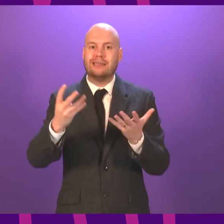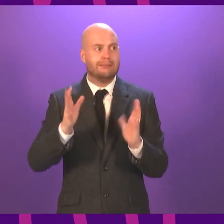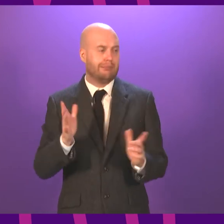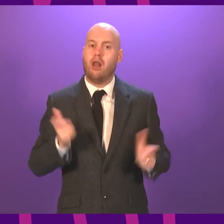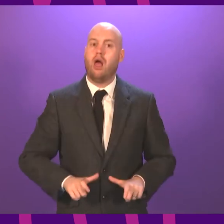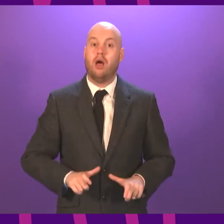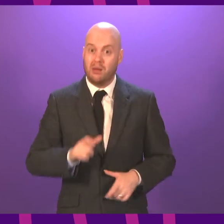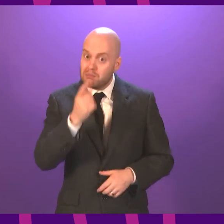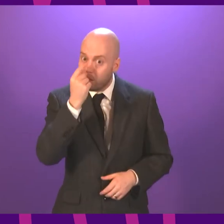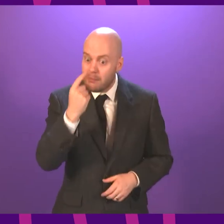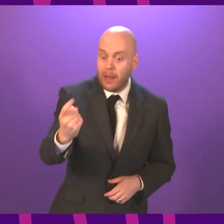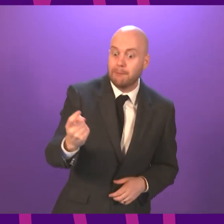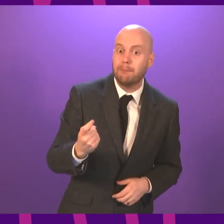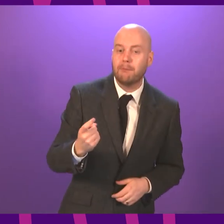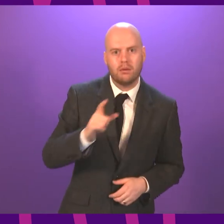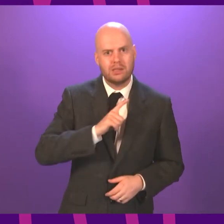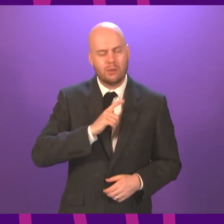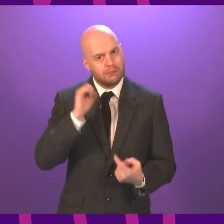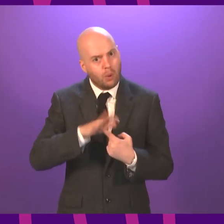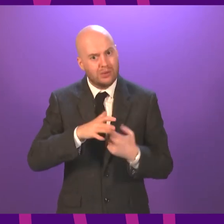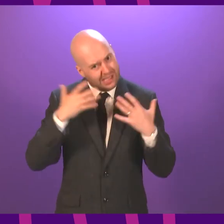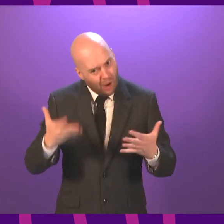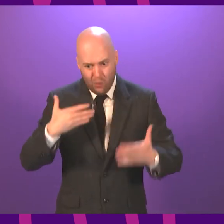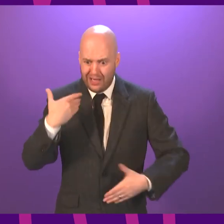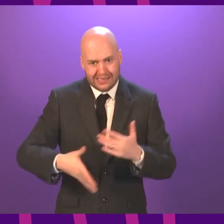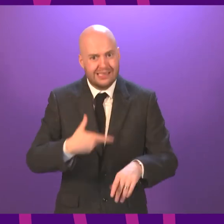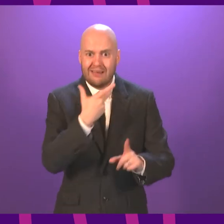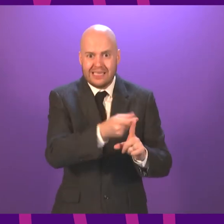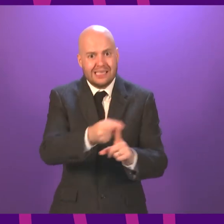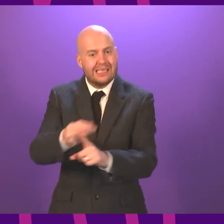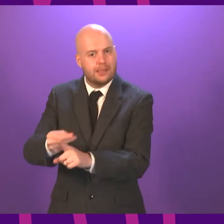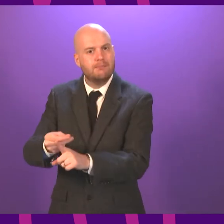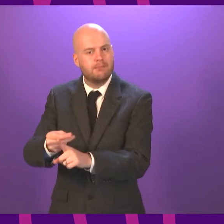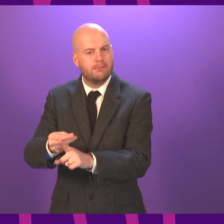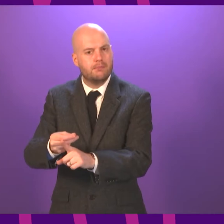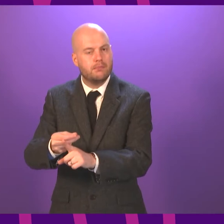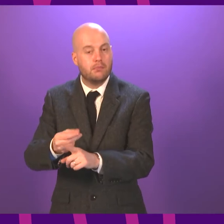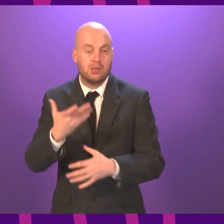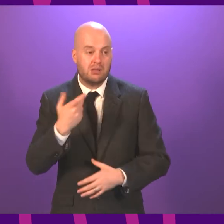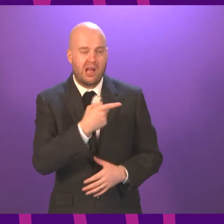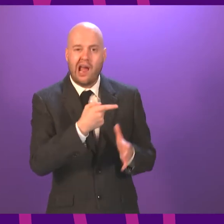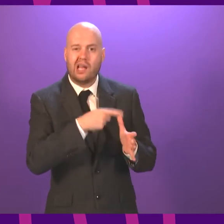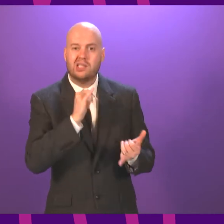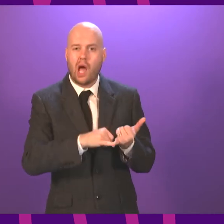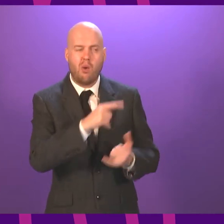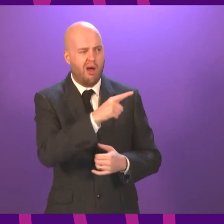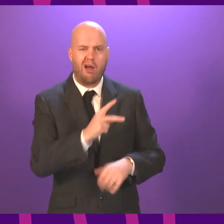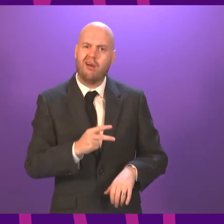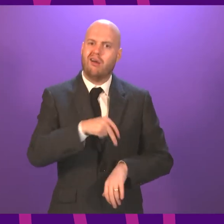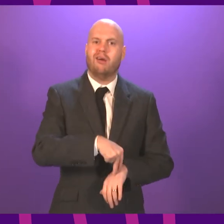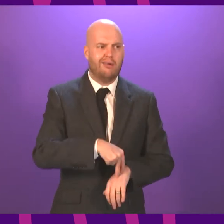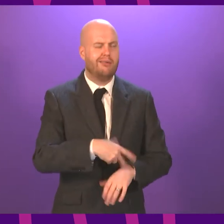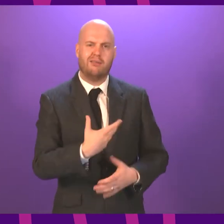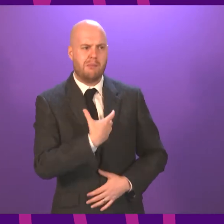But of course, we have lessons to learn and I've never said otherwise. Perhaps An Asar was standing here and saying that if he'd been